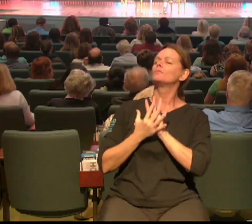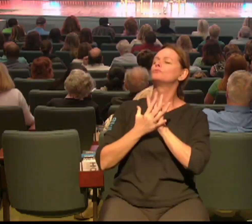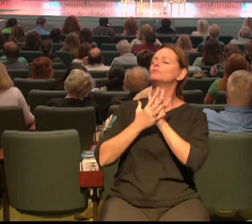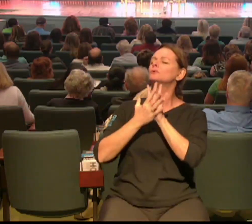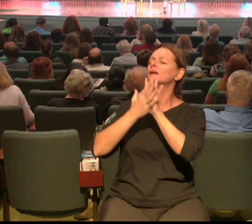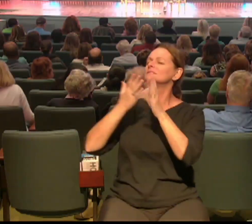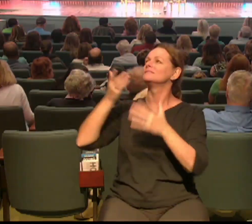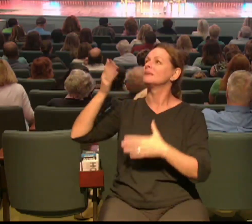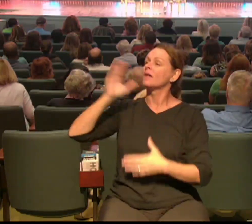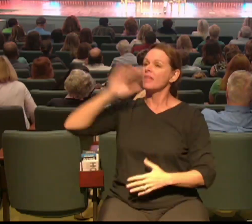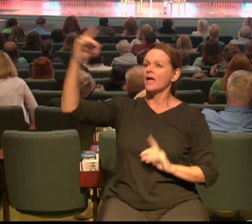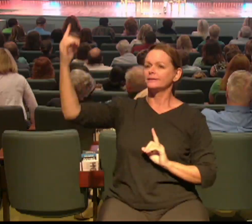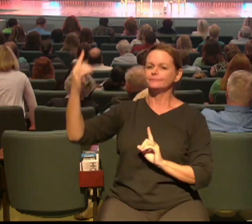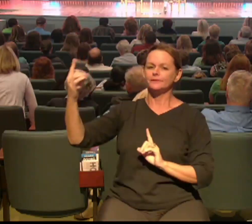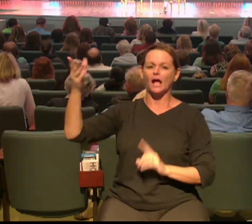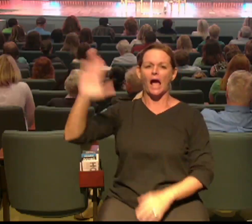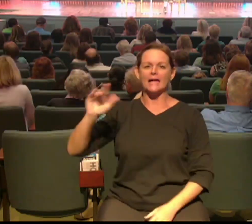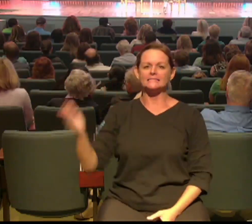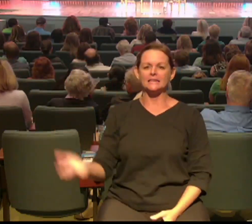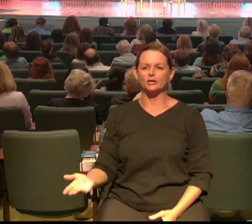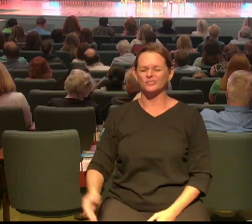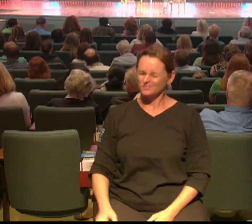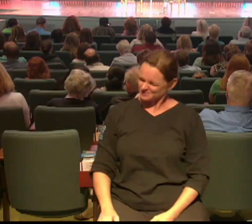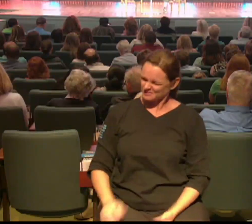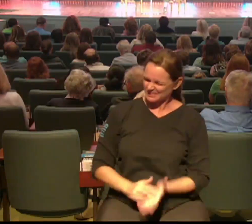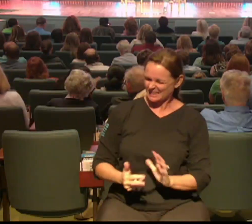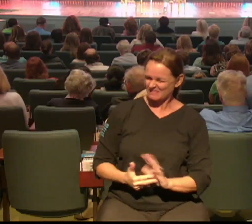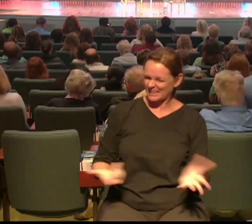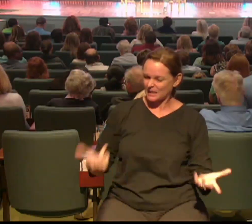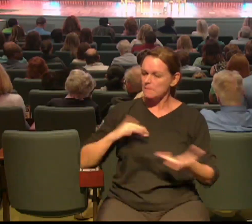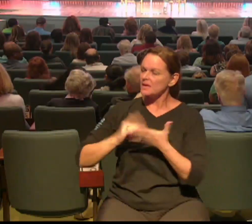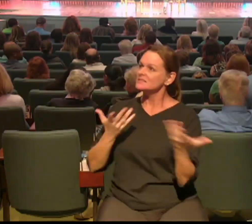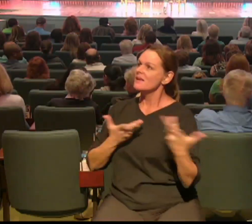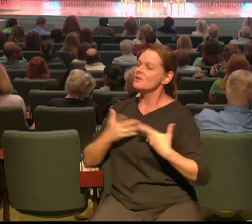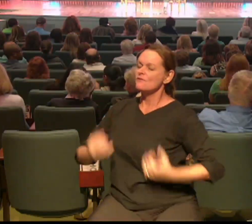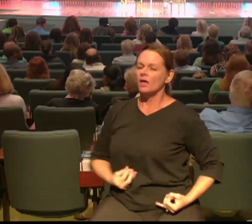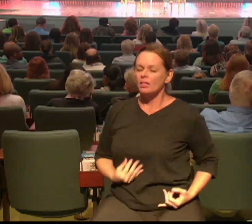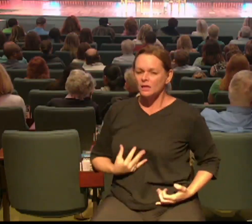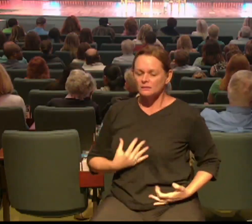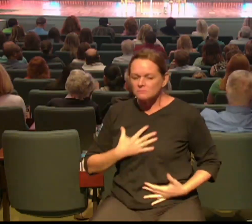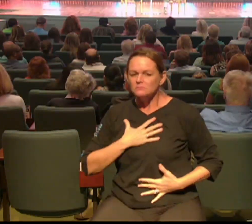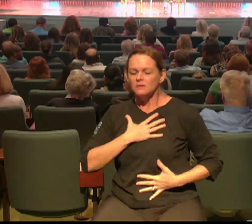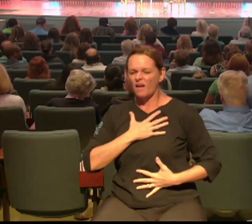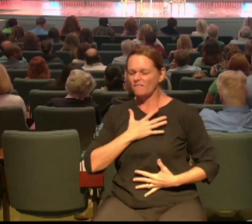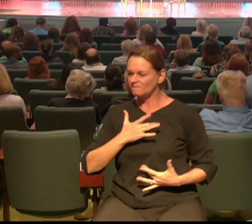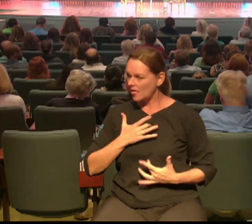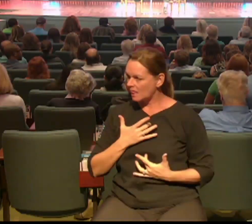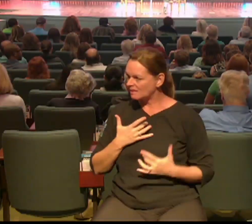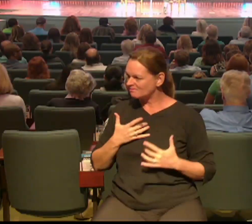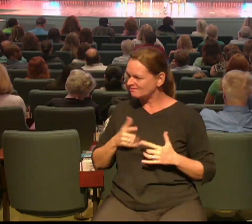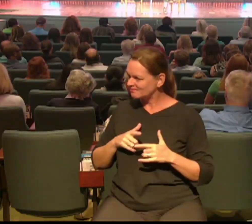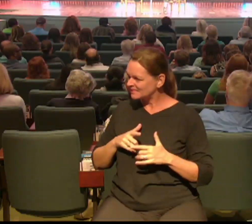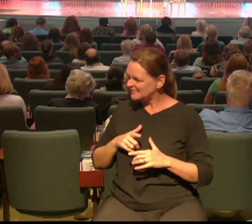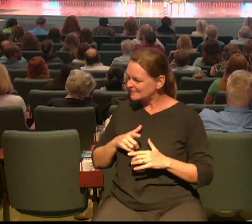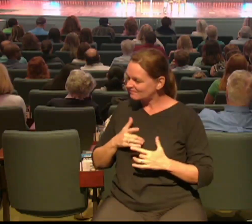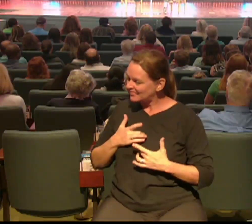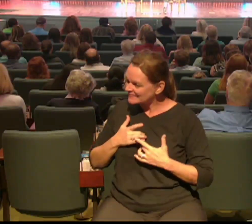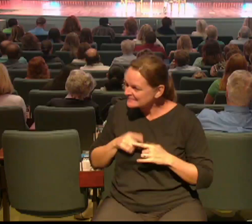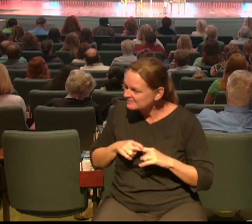what they need and is here to meet every need see that's what church is church is the place where you can say come and see just get